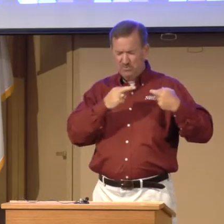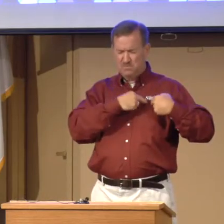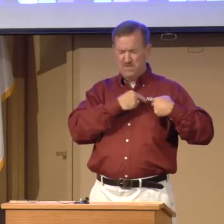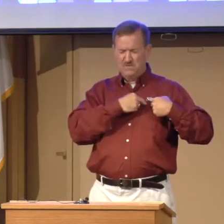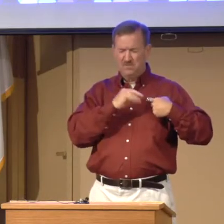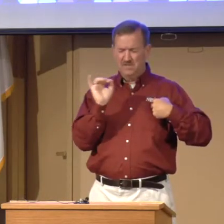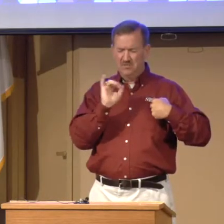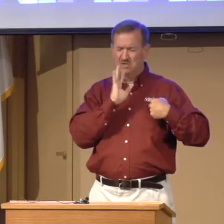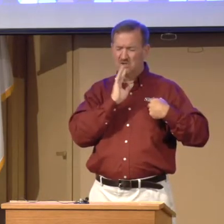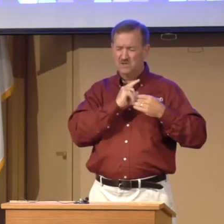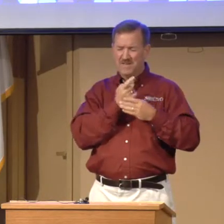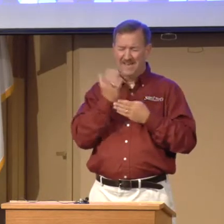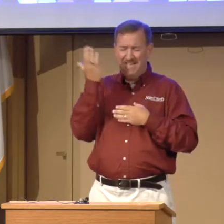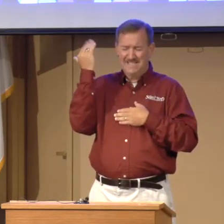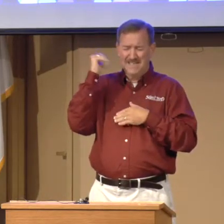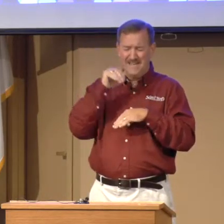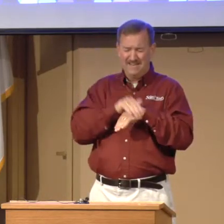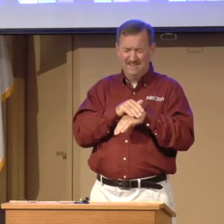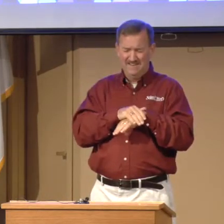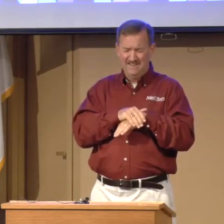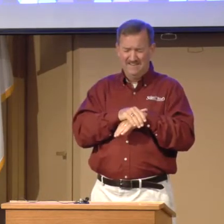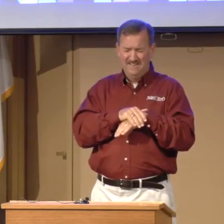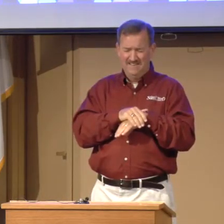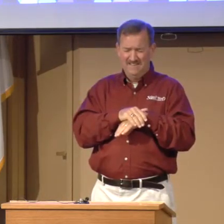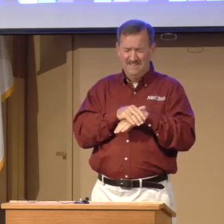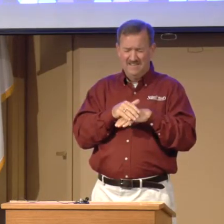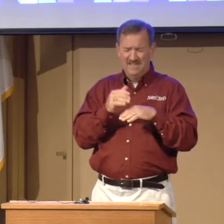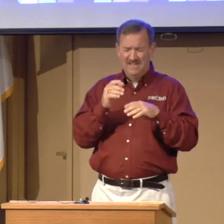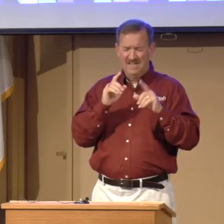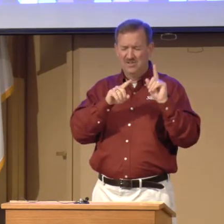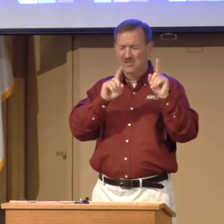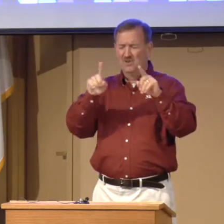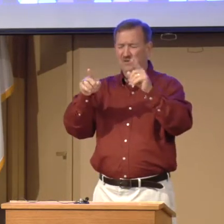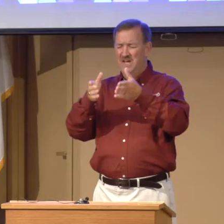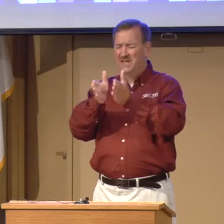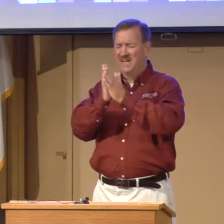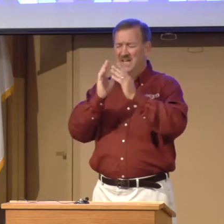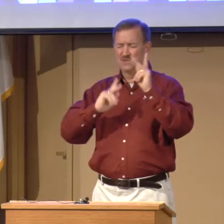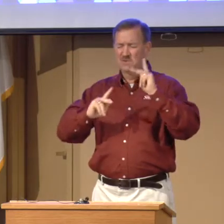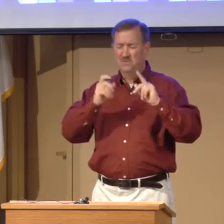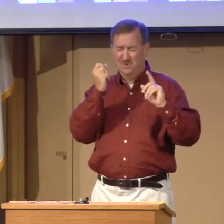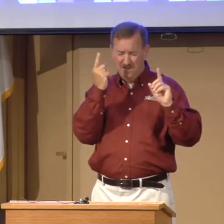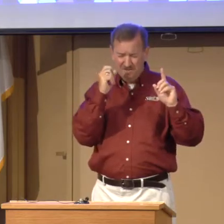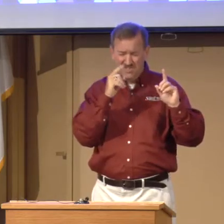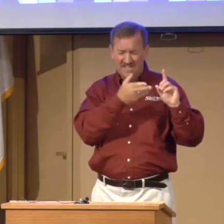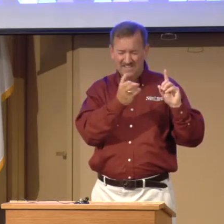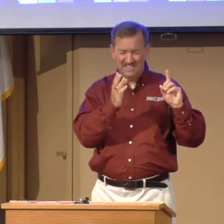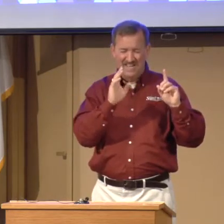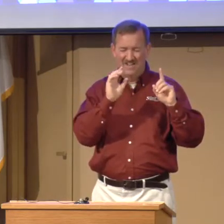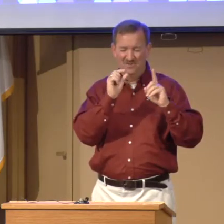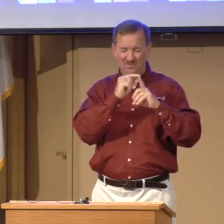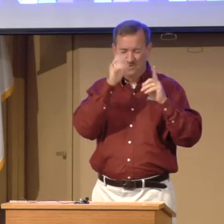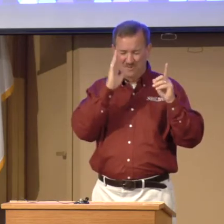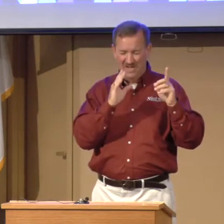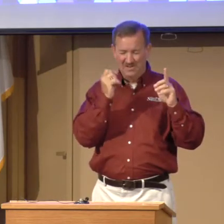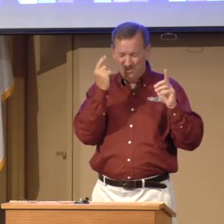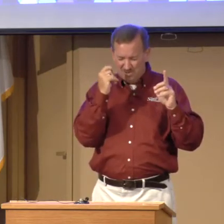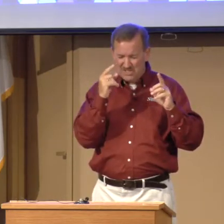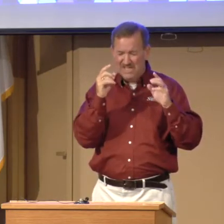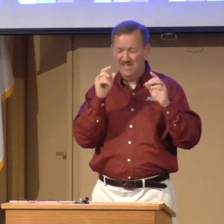responsibility that we talked about last night, and to go around and ask people, understandest thou the word of God? Do you understand